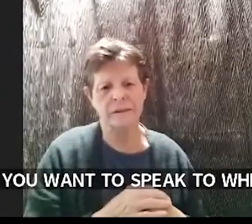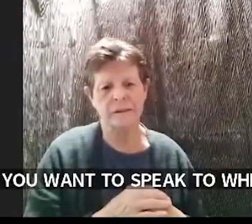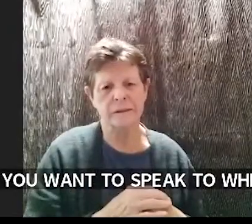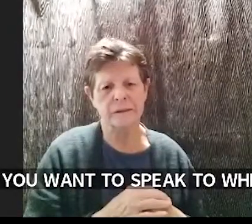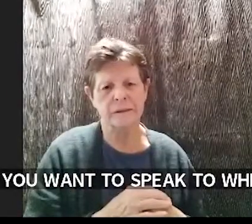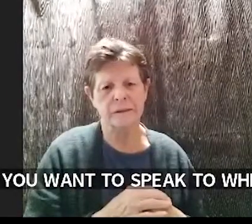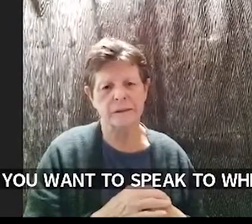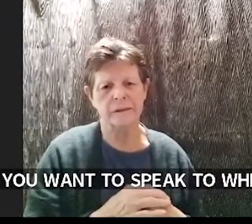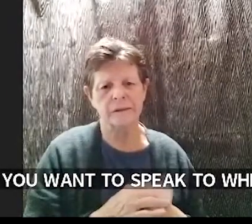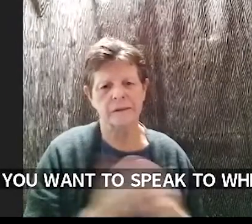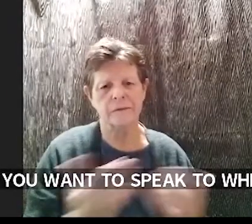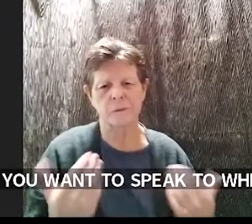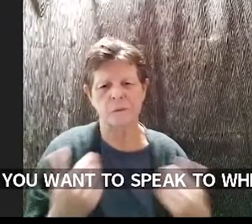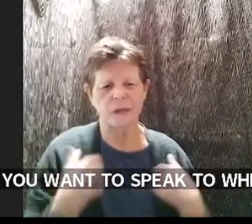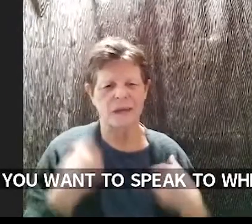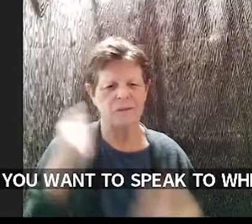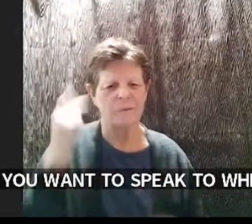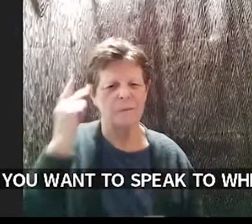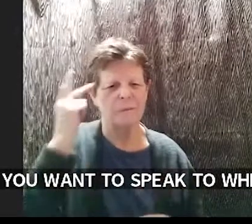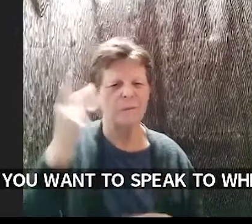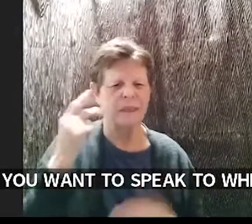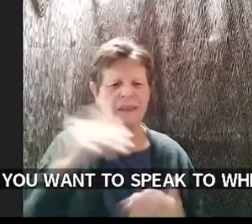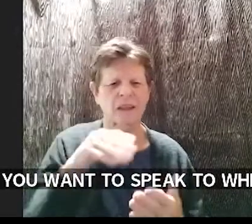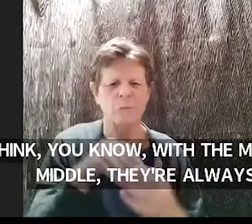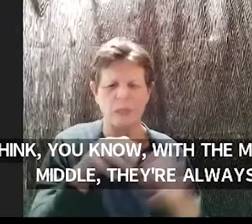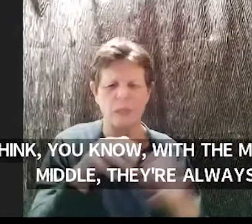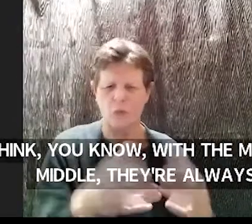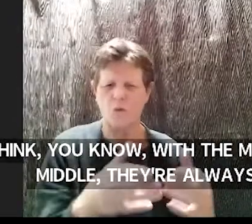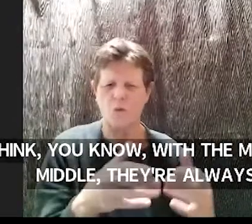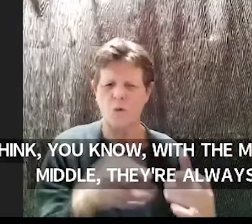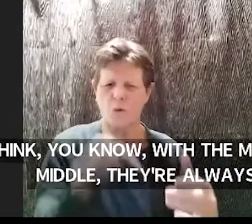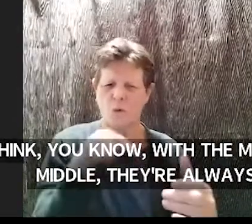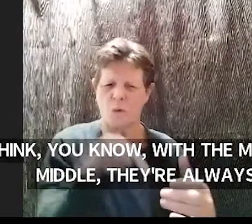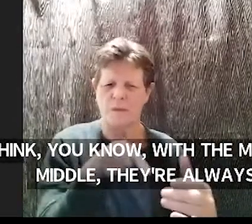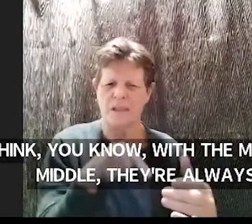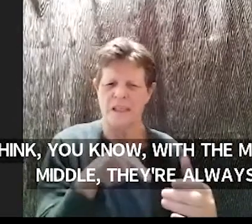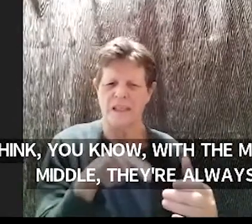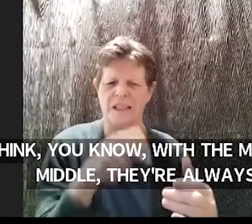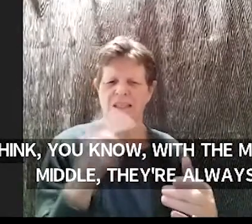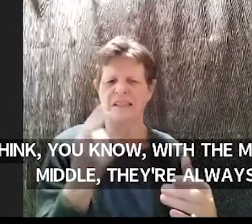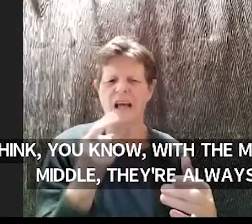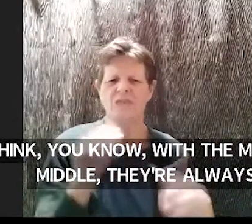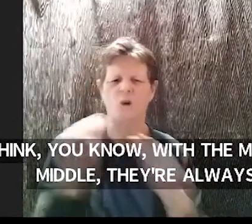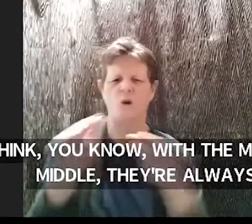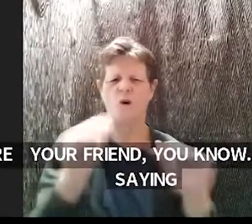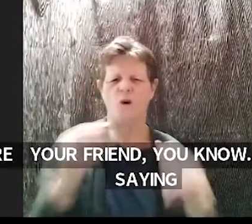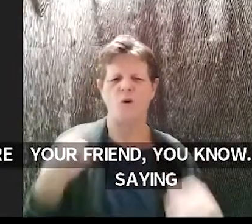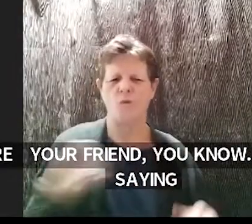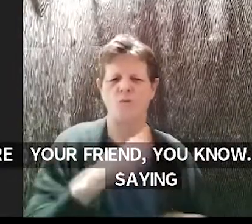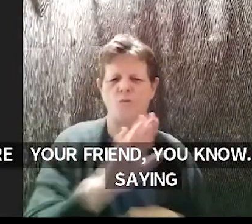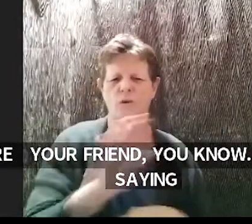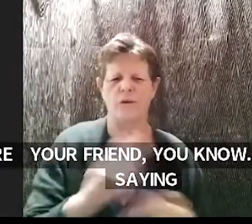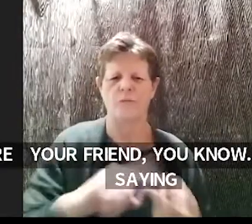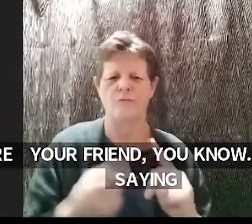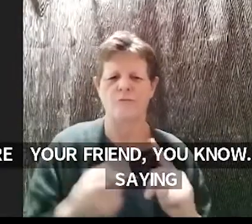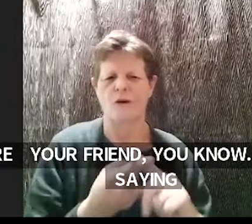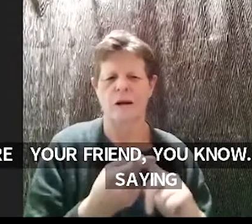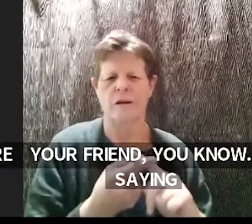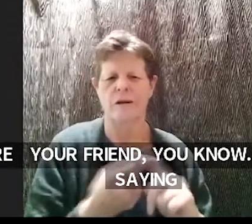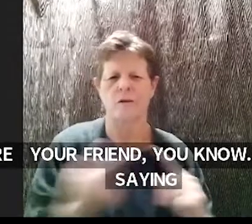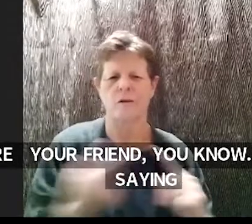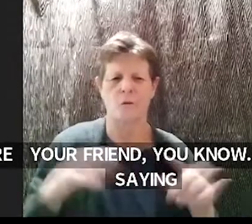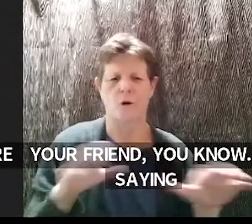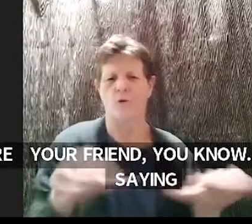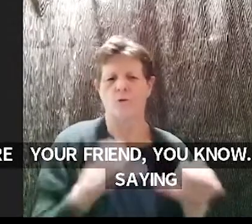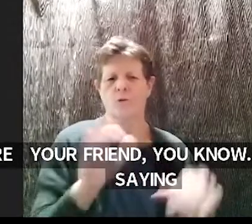they're always saying they're your friend you know they're always saying oh we're doing this for you whatever the hell it is that they're doing